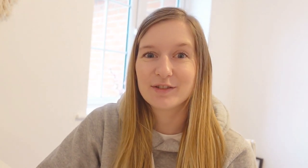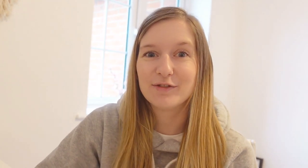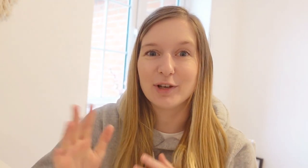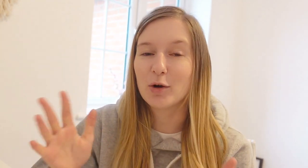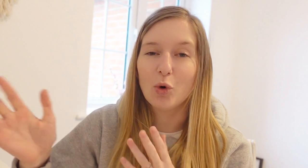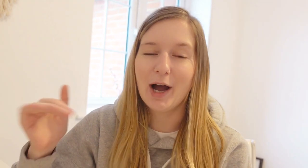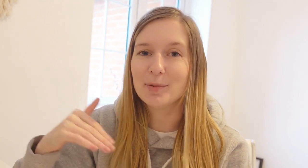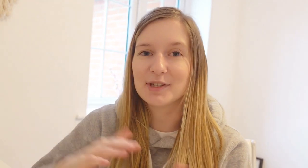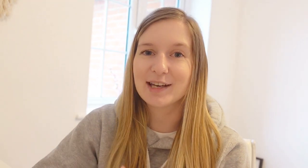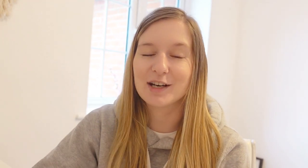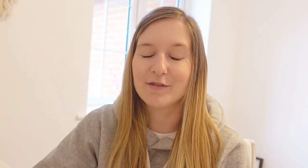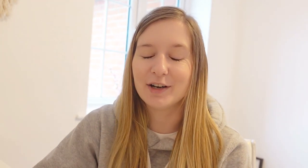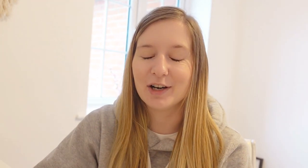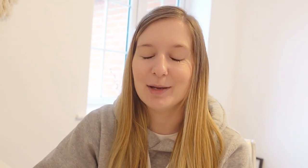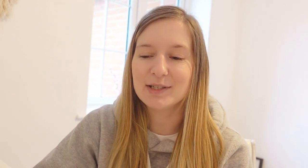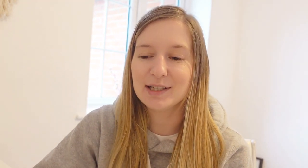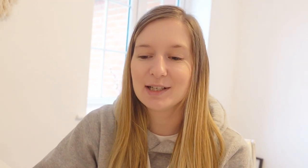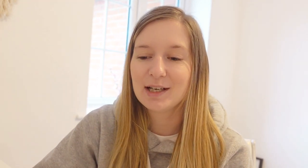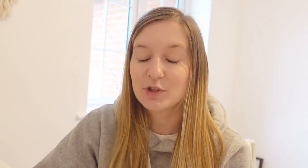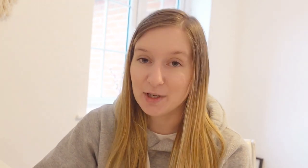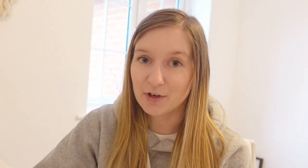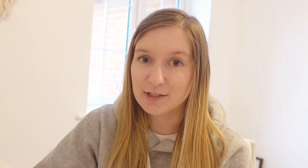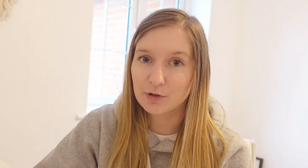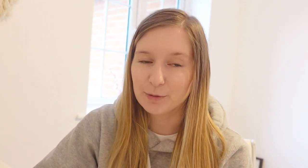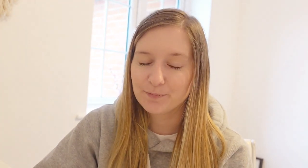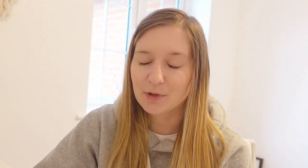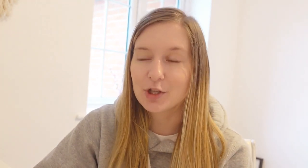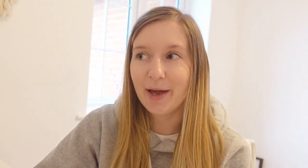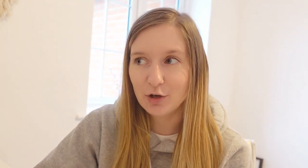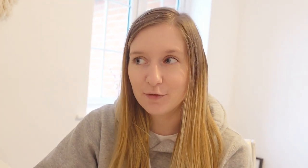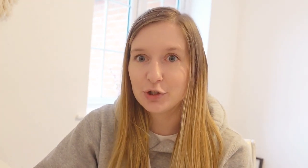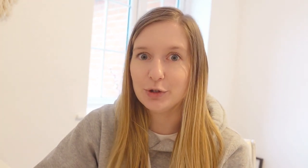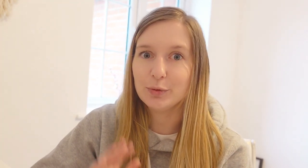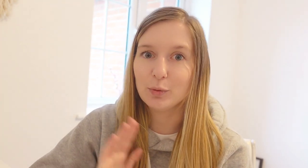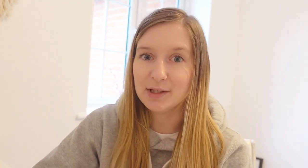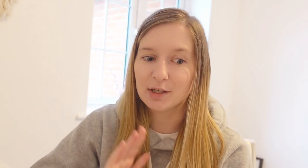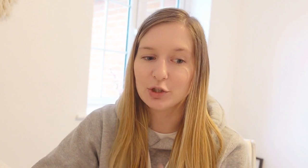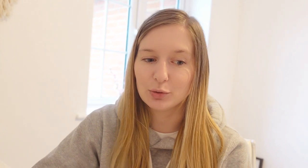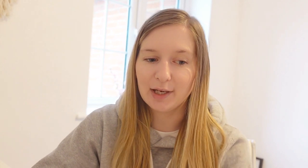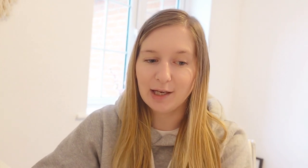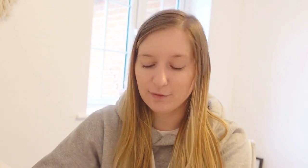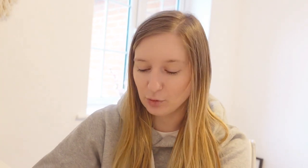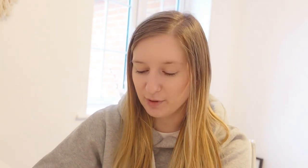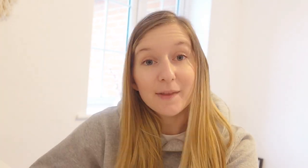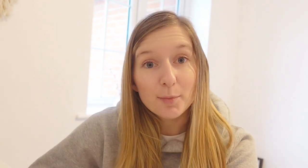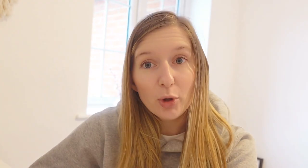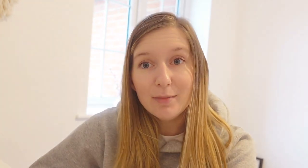for like what happens next are very very limited so it is very difficult. So I'm heading off to Windsor shortly for this appointment